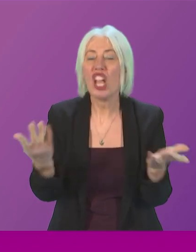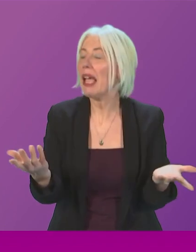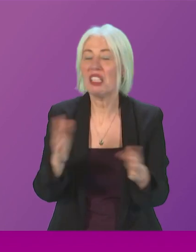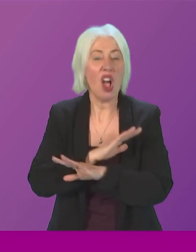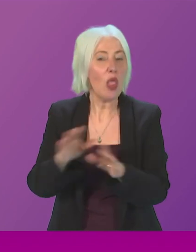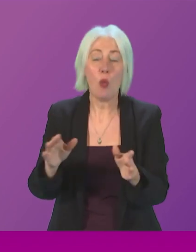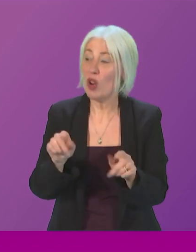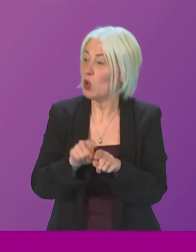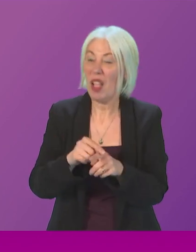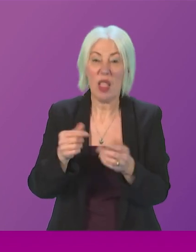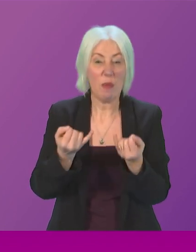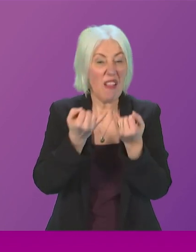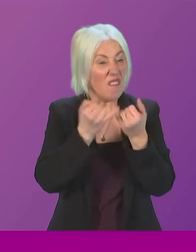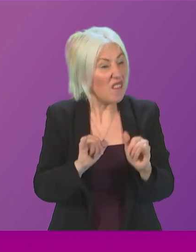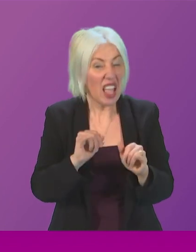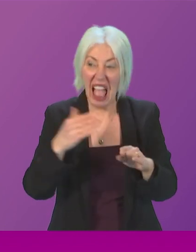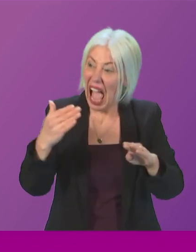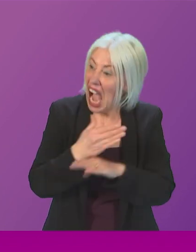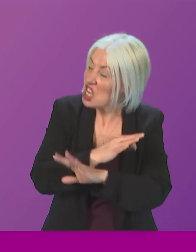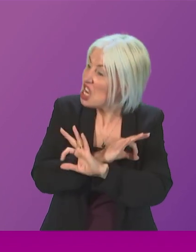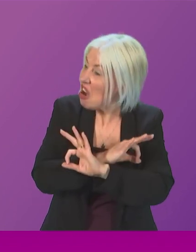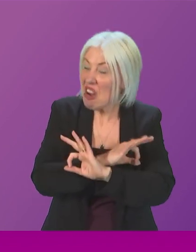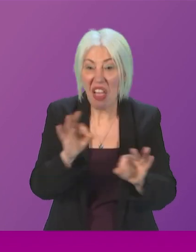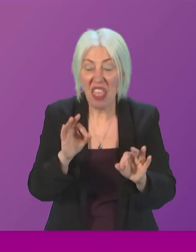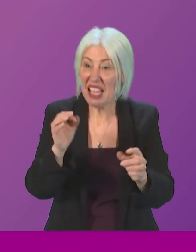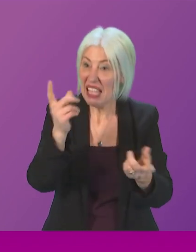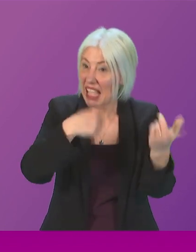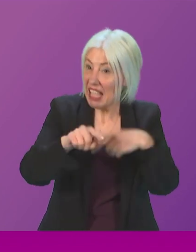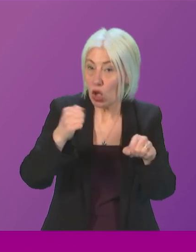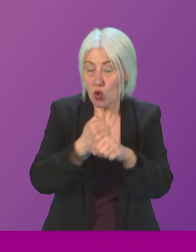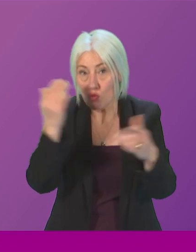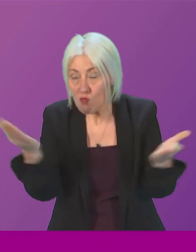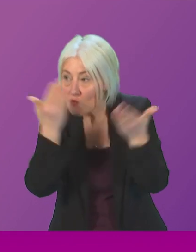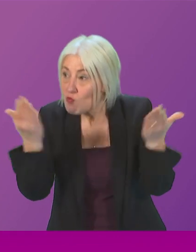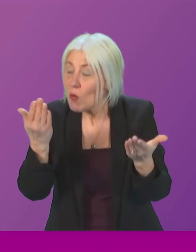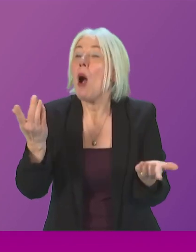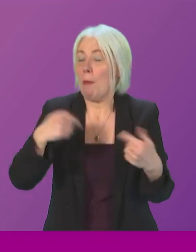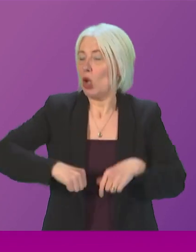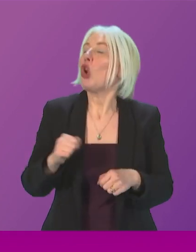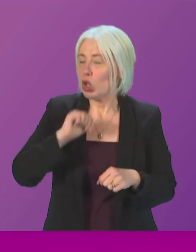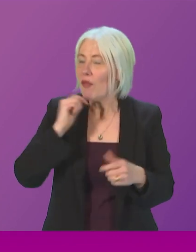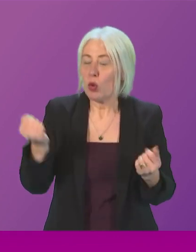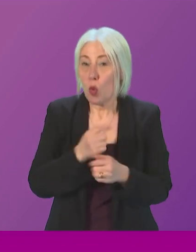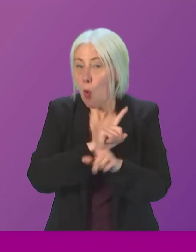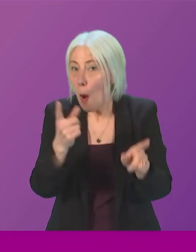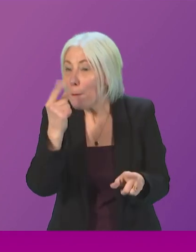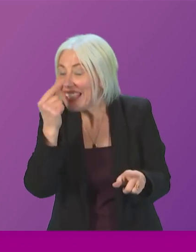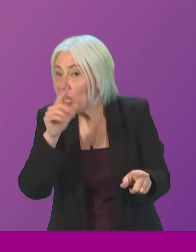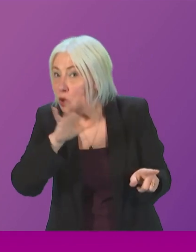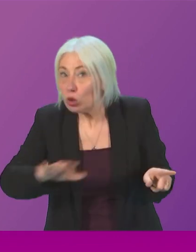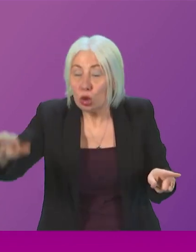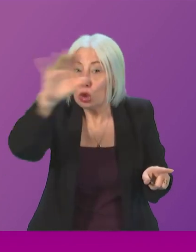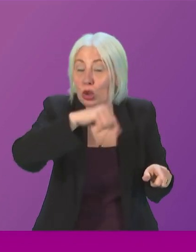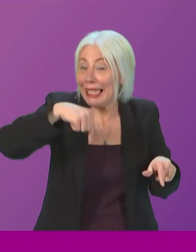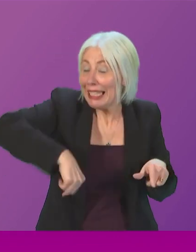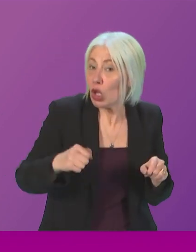abject failure and inaction from the UK Government whereas we will take action to make sure we unleash the potential of the green economy not just